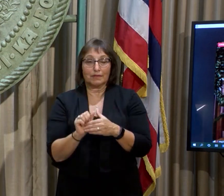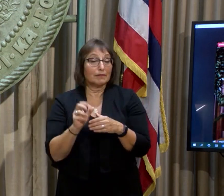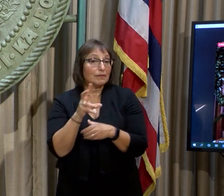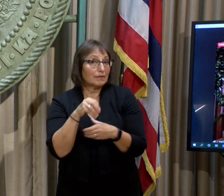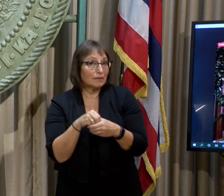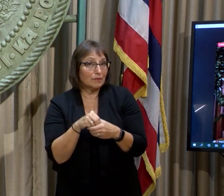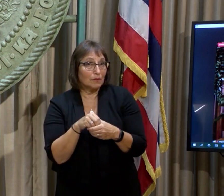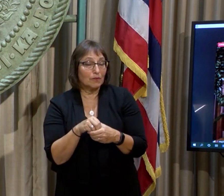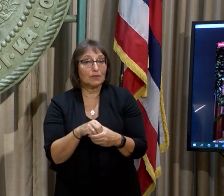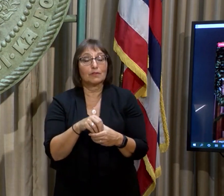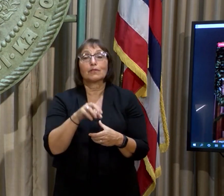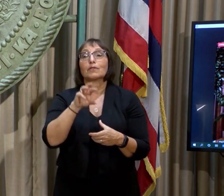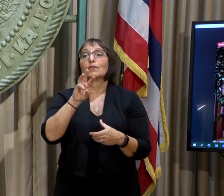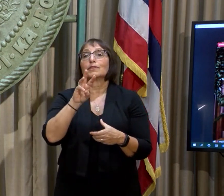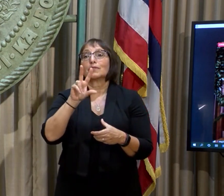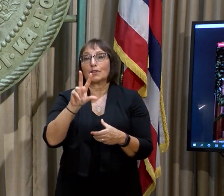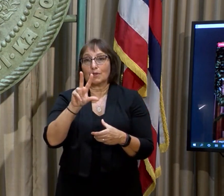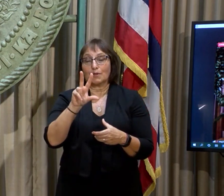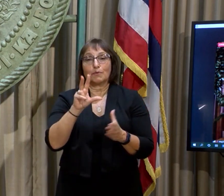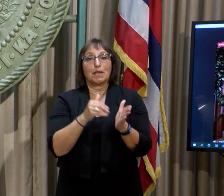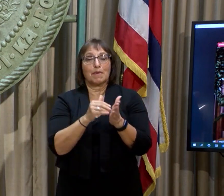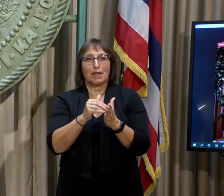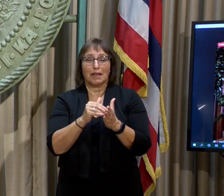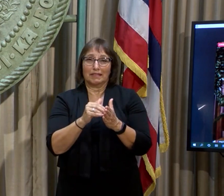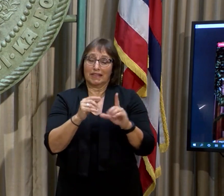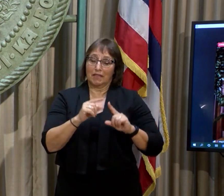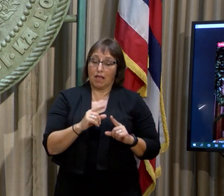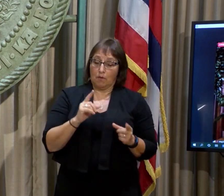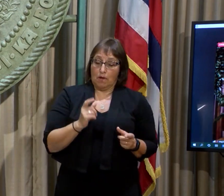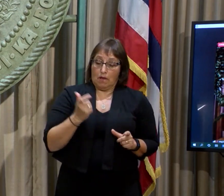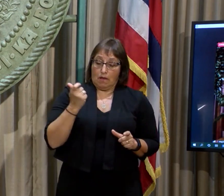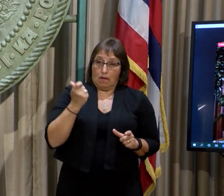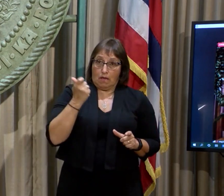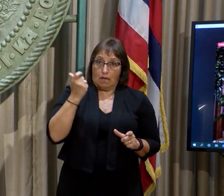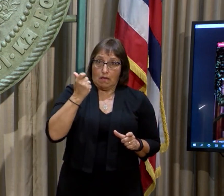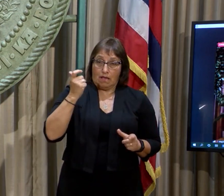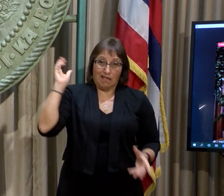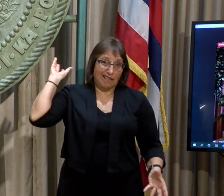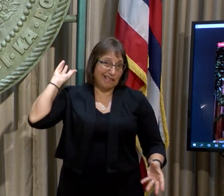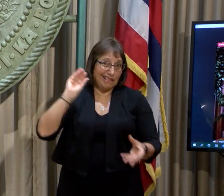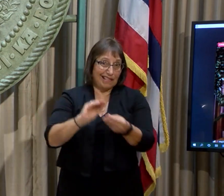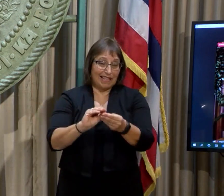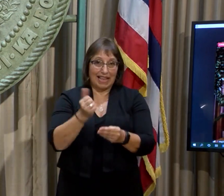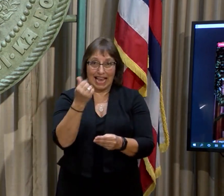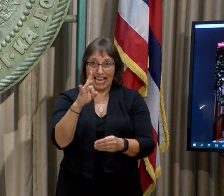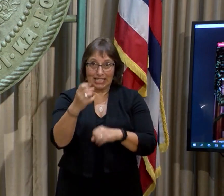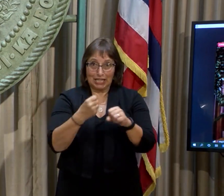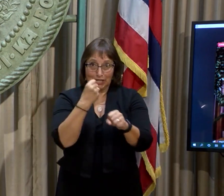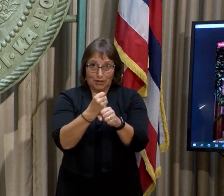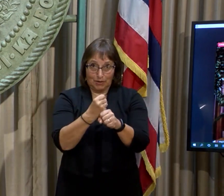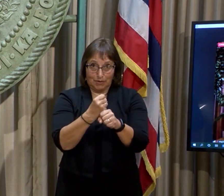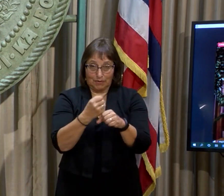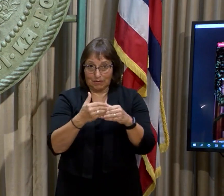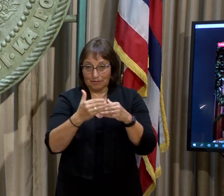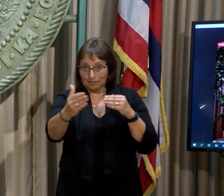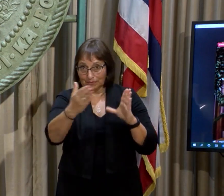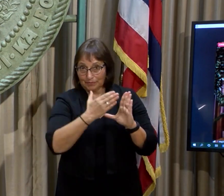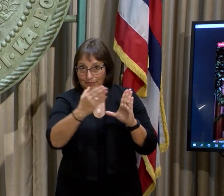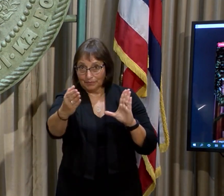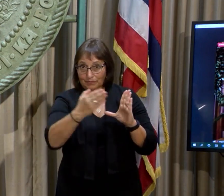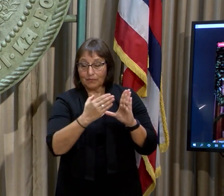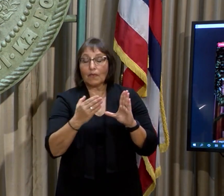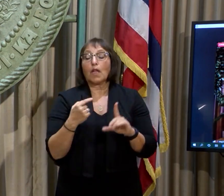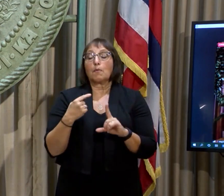$63 million over 18 years from the settlement with the three major distributors and $15